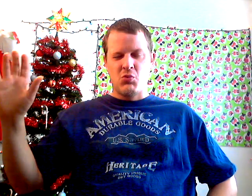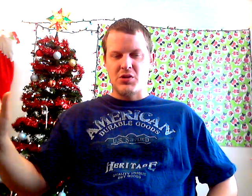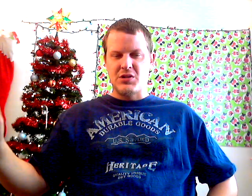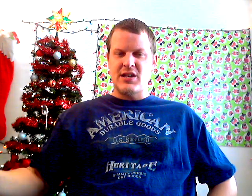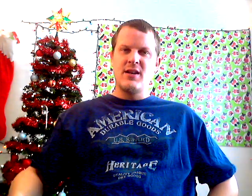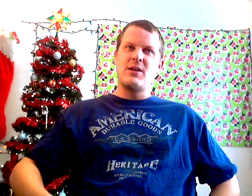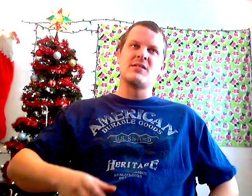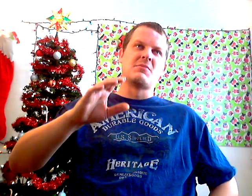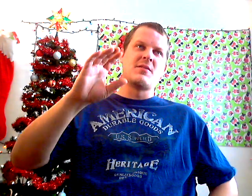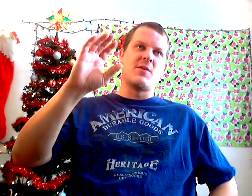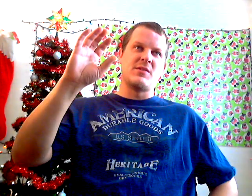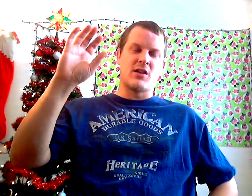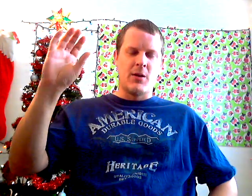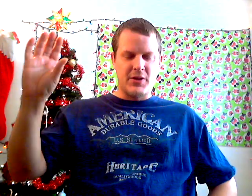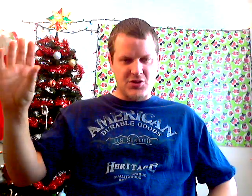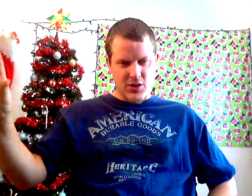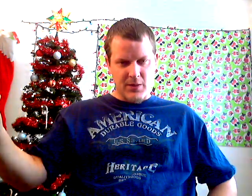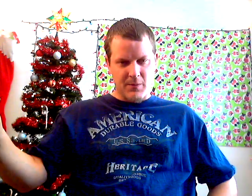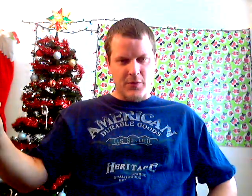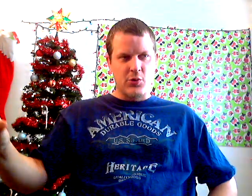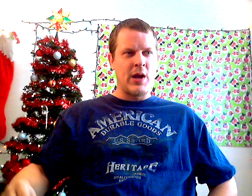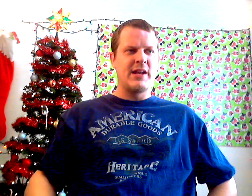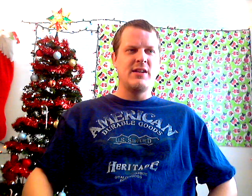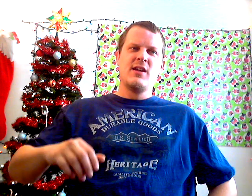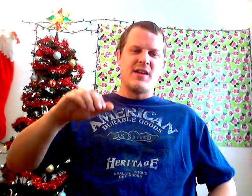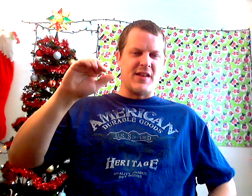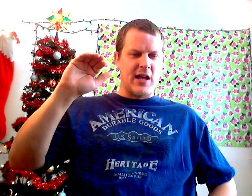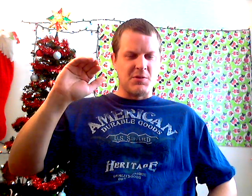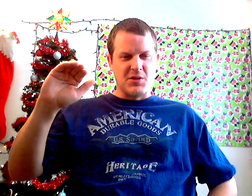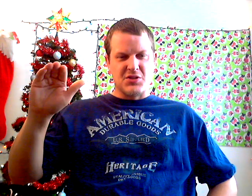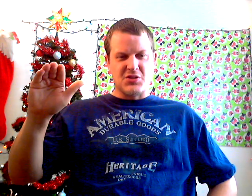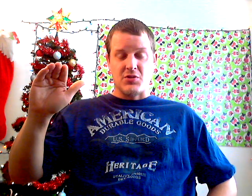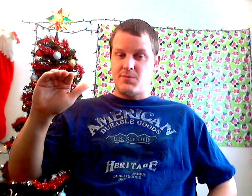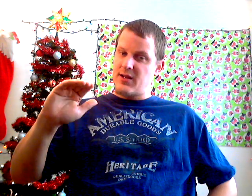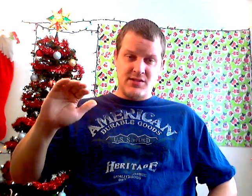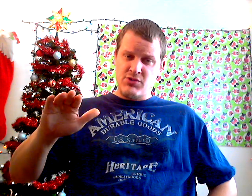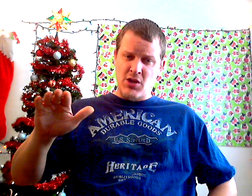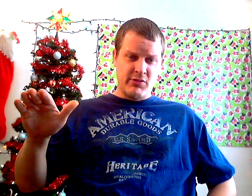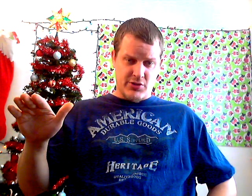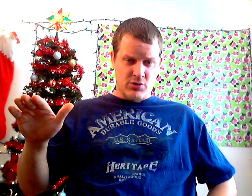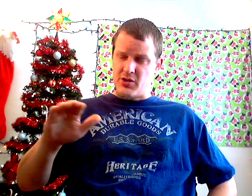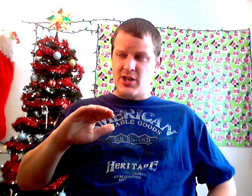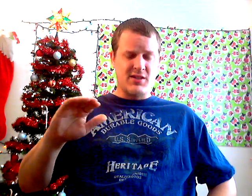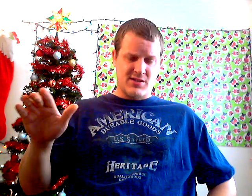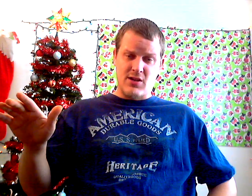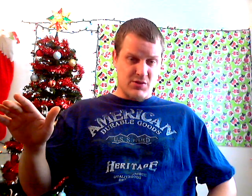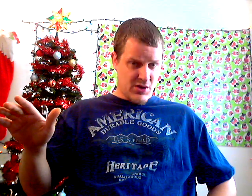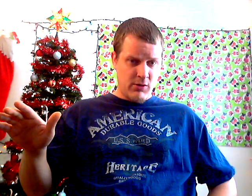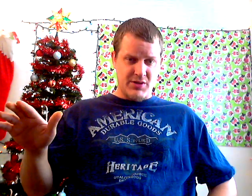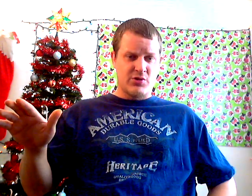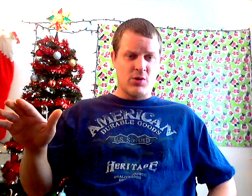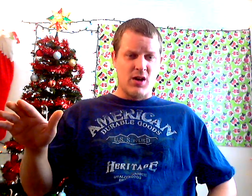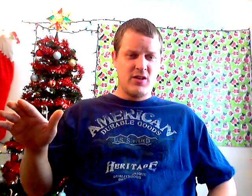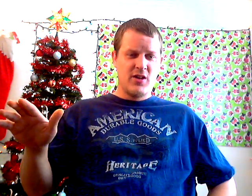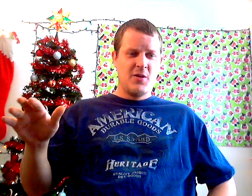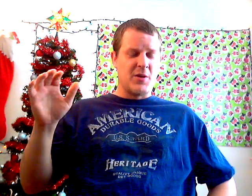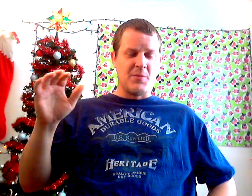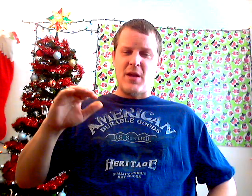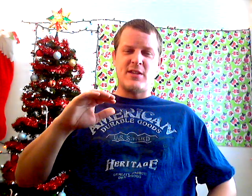own worst enemy and sometimes maybe the company took him for granted and they kept him in a certain spot because he was always a draw. Jake the Snake was always a draw. But maybe they